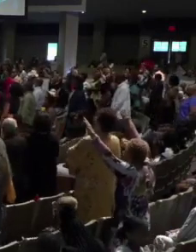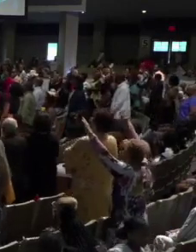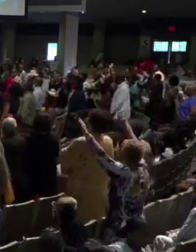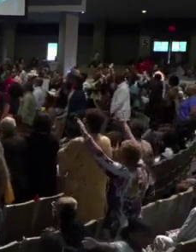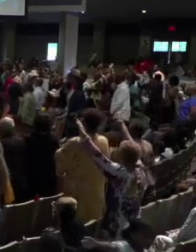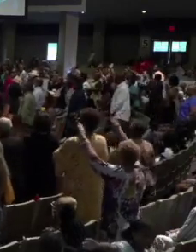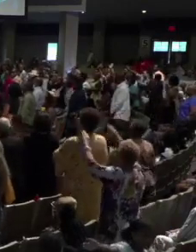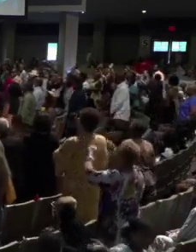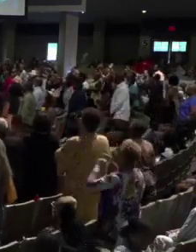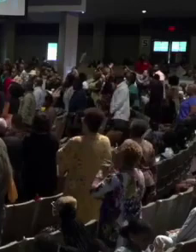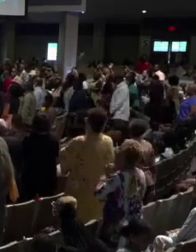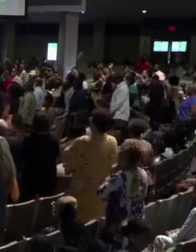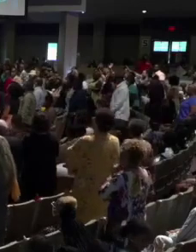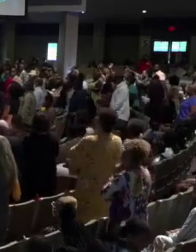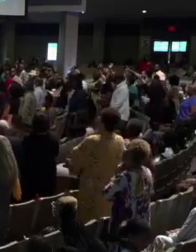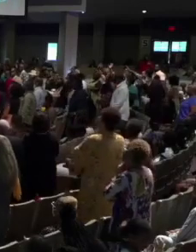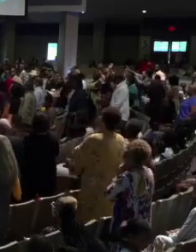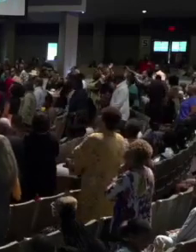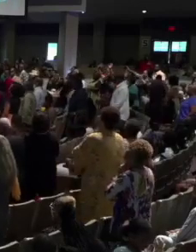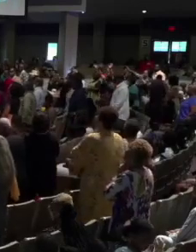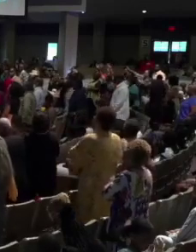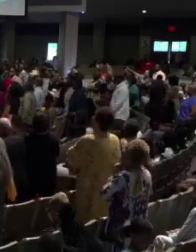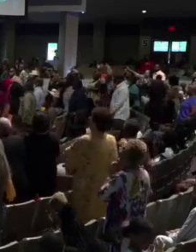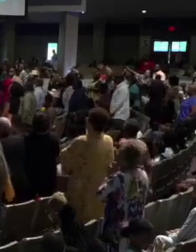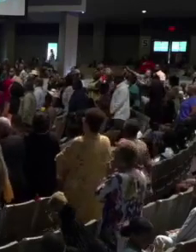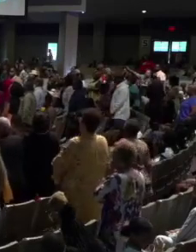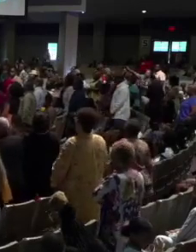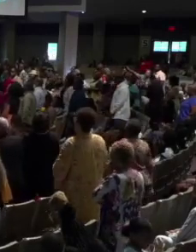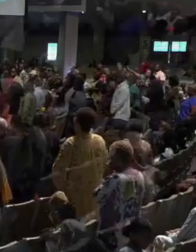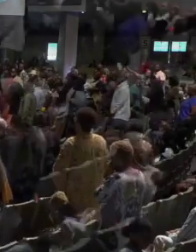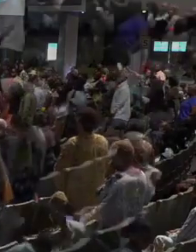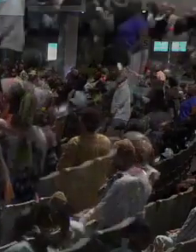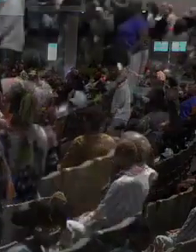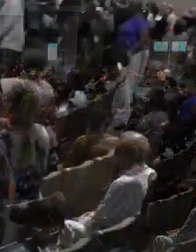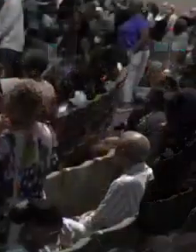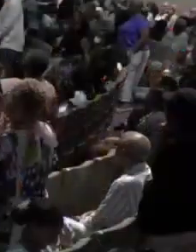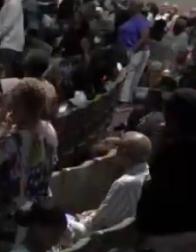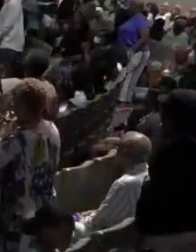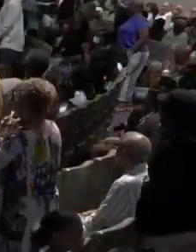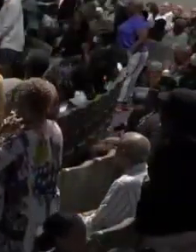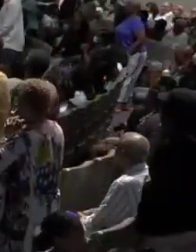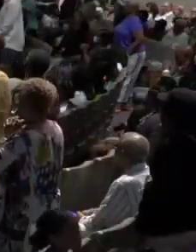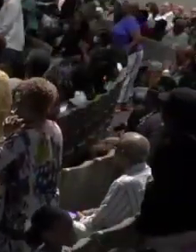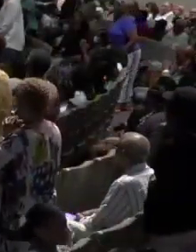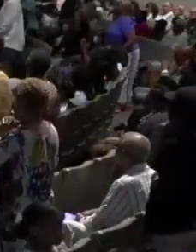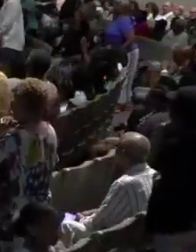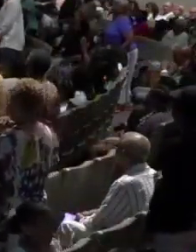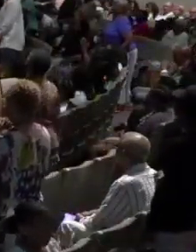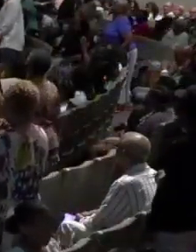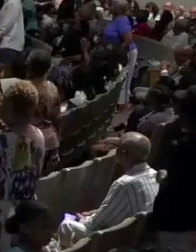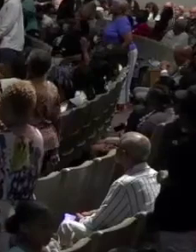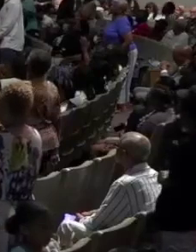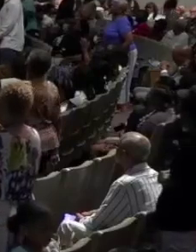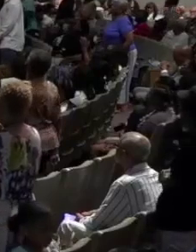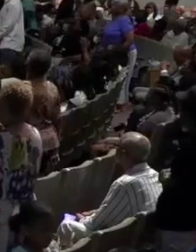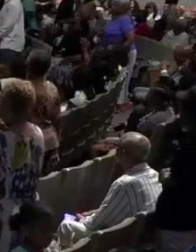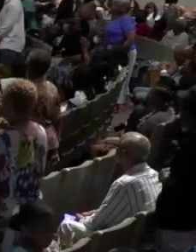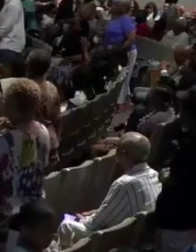just last night. The Lord said tell you. It's already done.